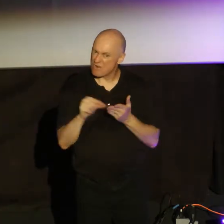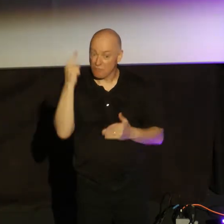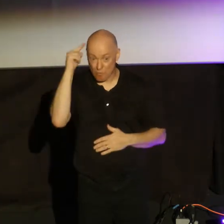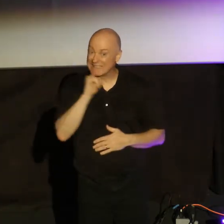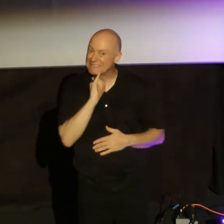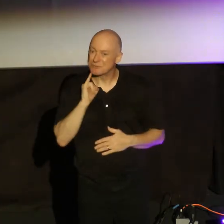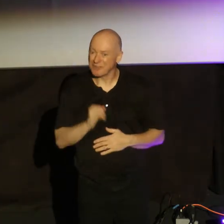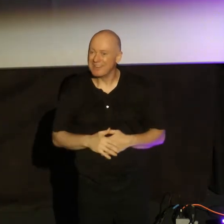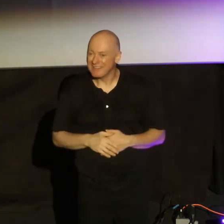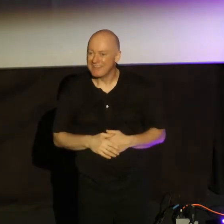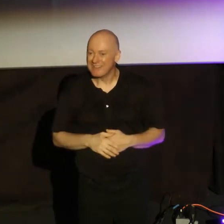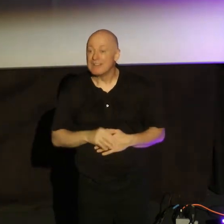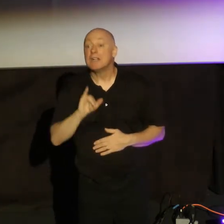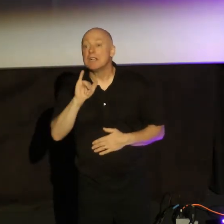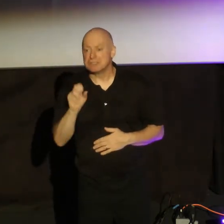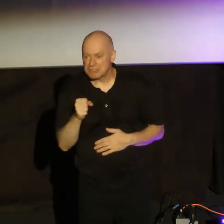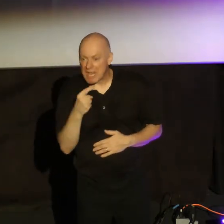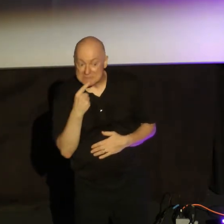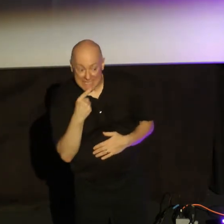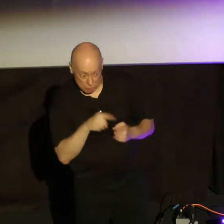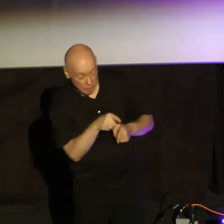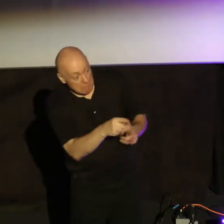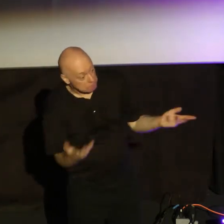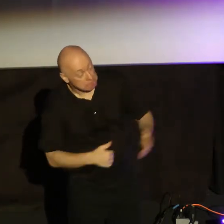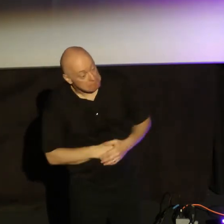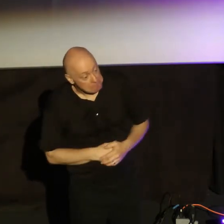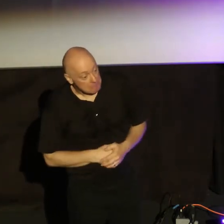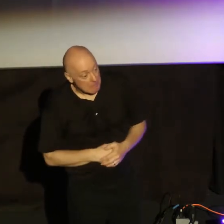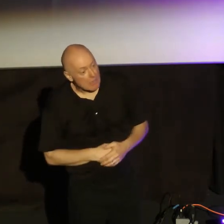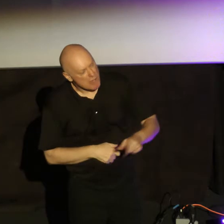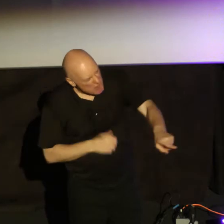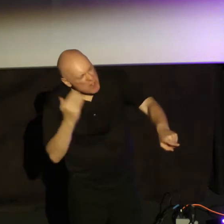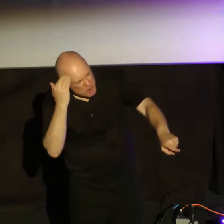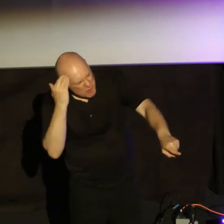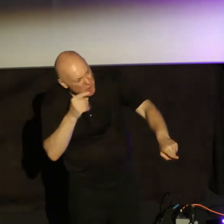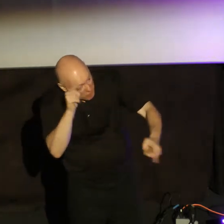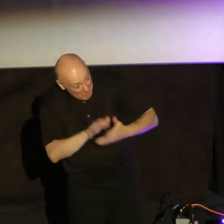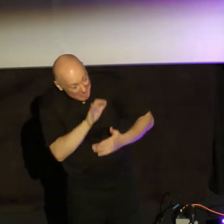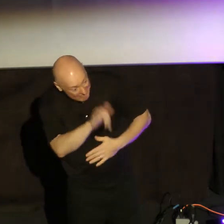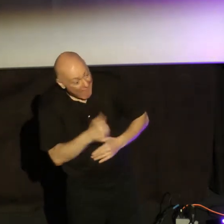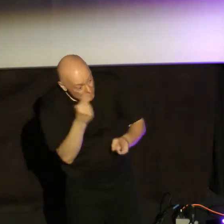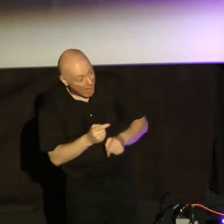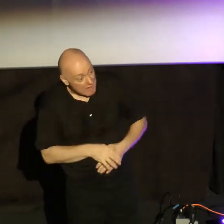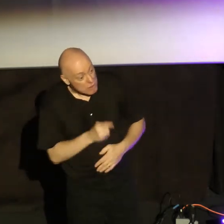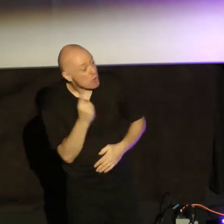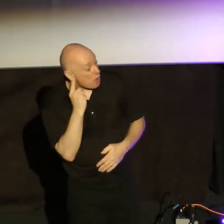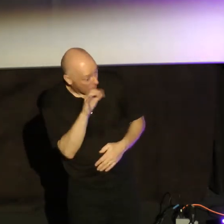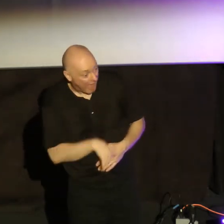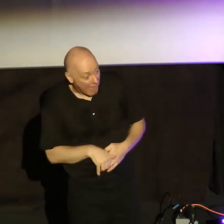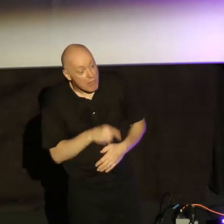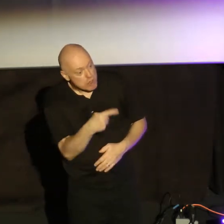Okay, so this is what James is saying. He's saying, look, you know, you believe this. You've heard this. You have this memorized.